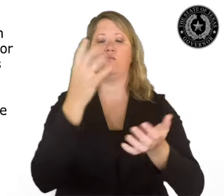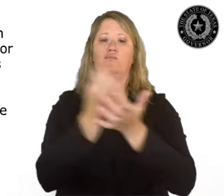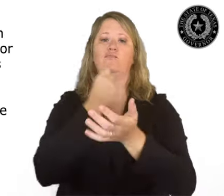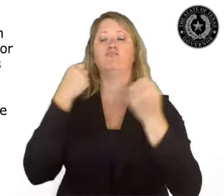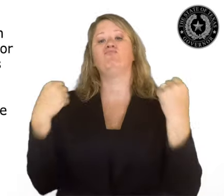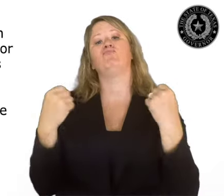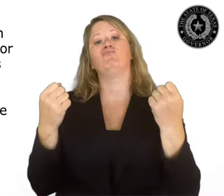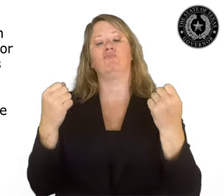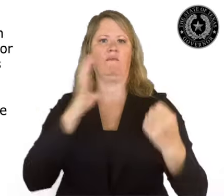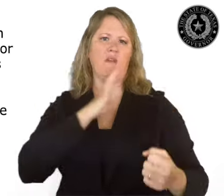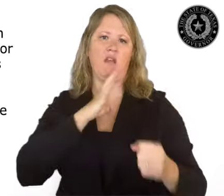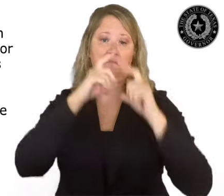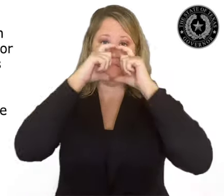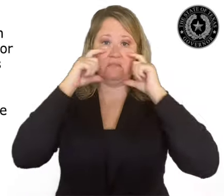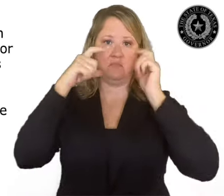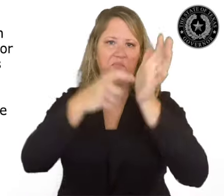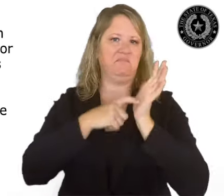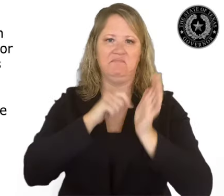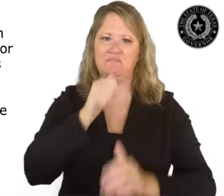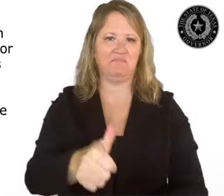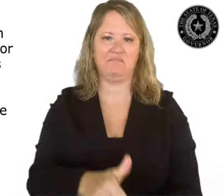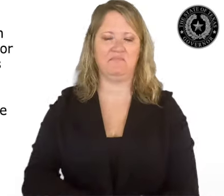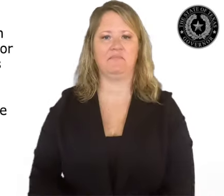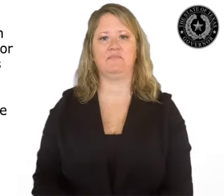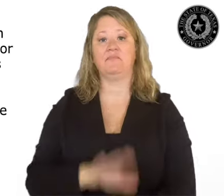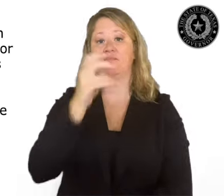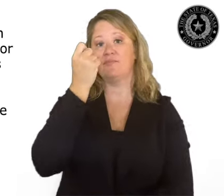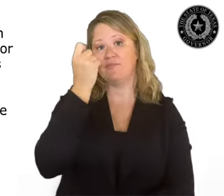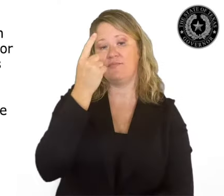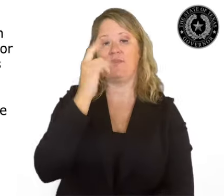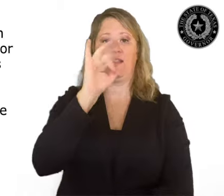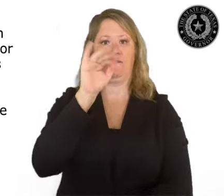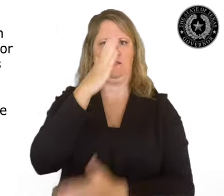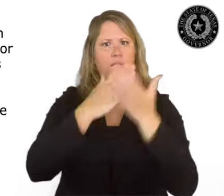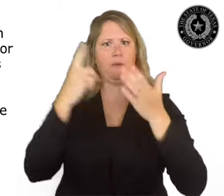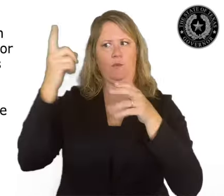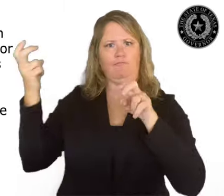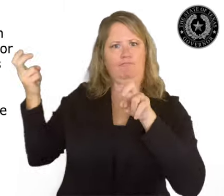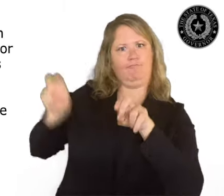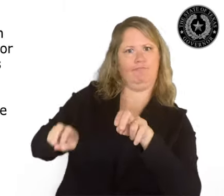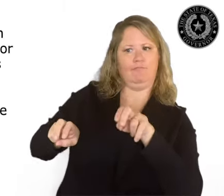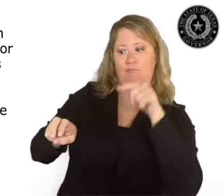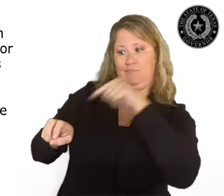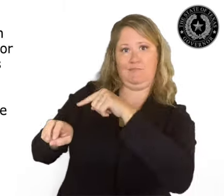driving alone or with passengers who are part of the same household as the driver